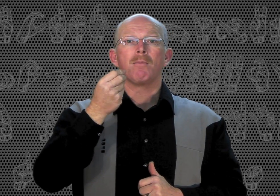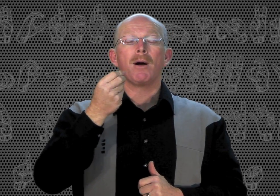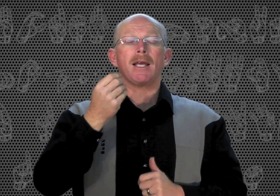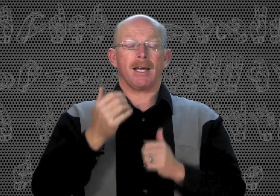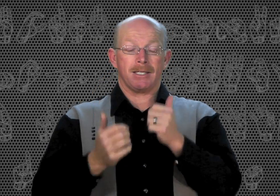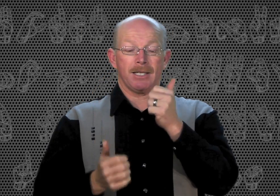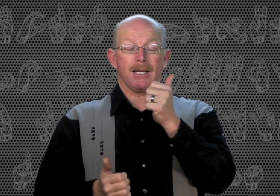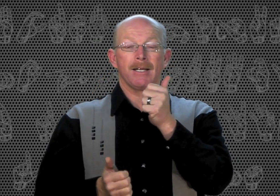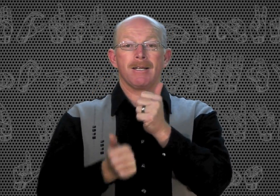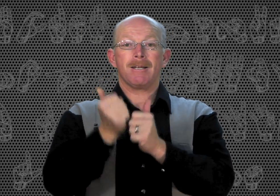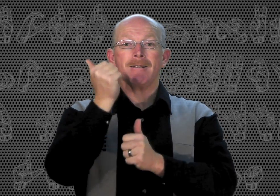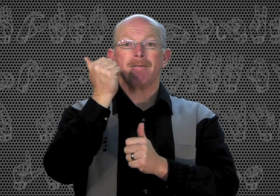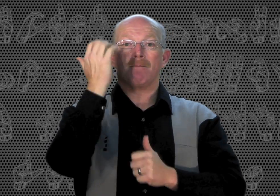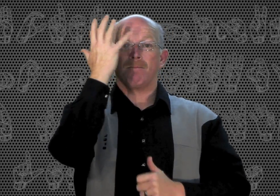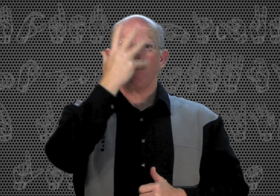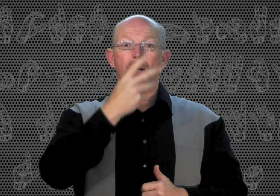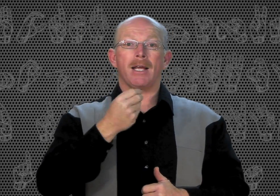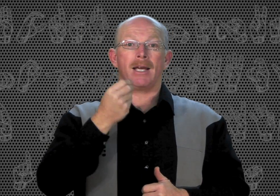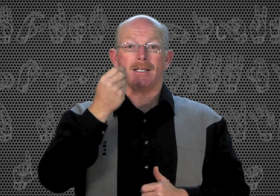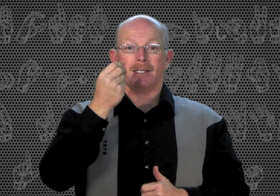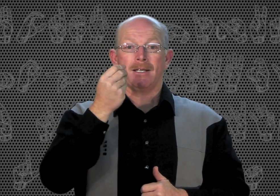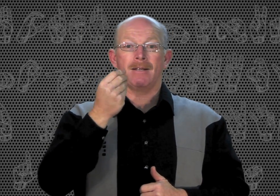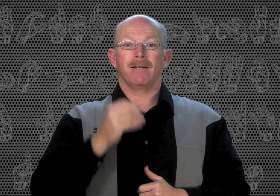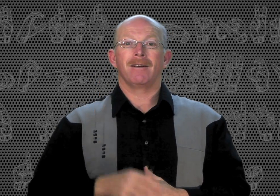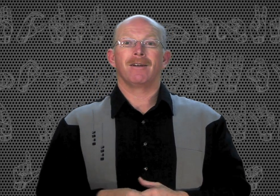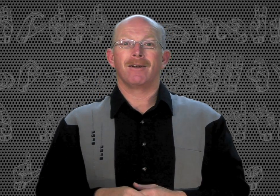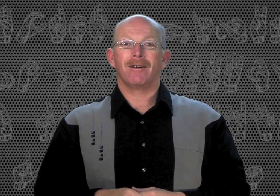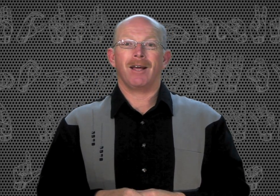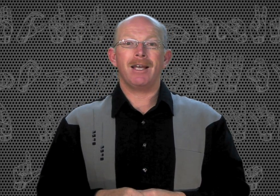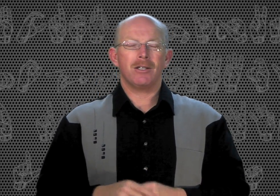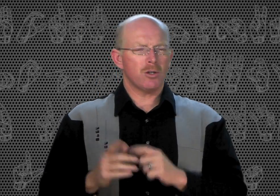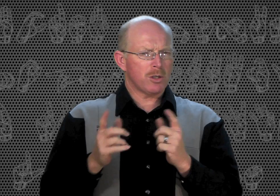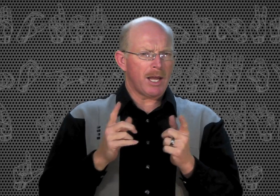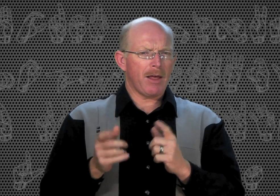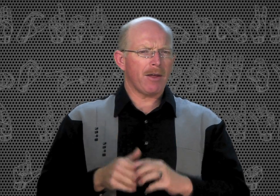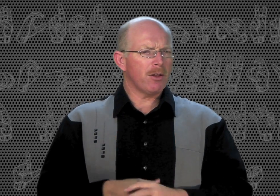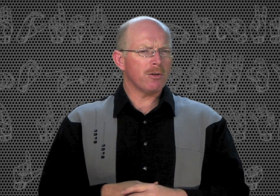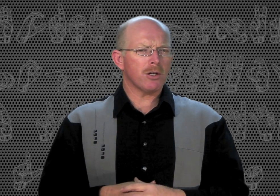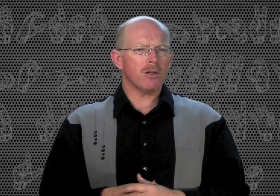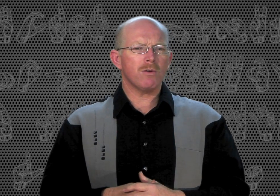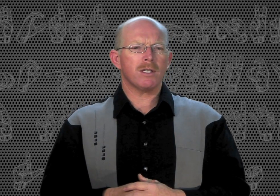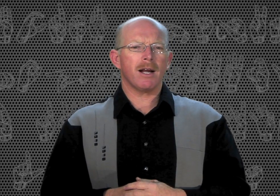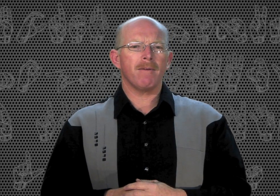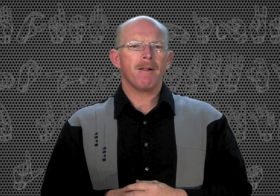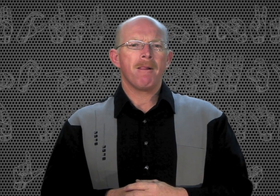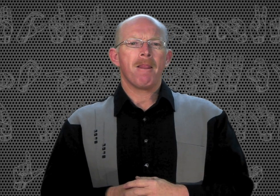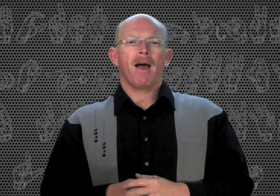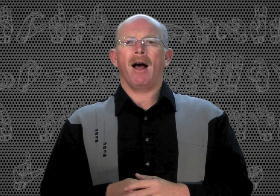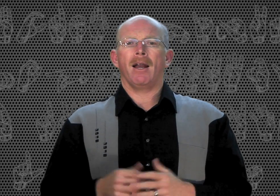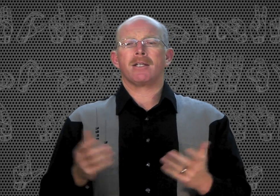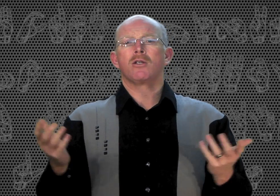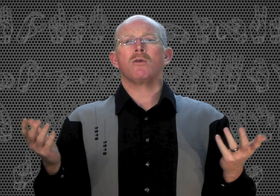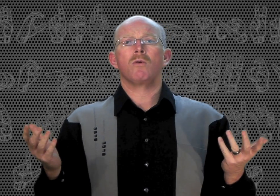Prettiest. Prettiest. Okay. You see how those are used there? Let's do